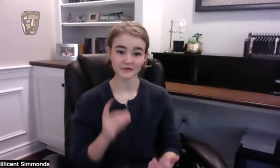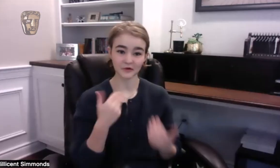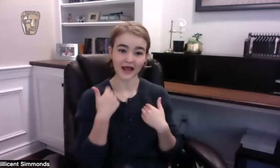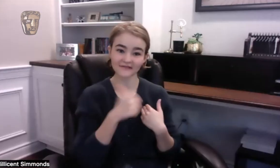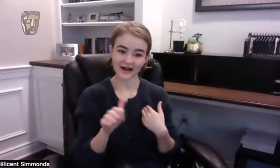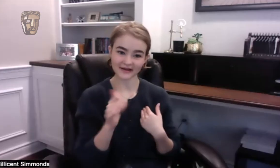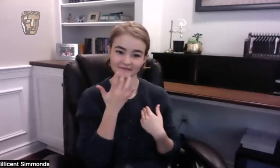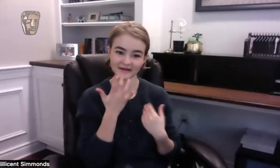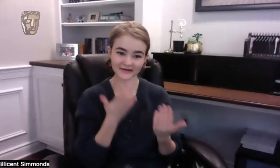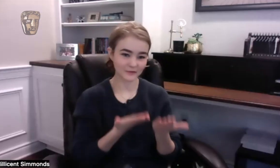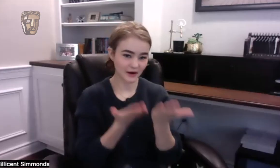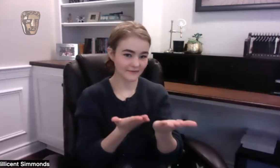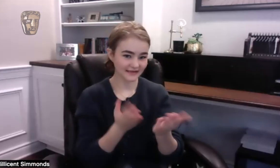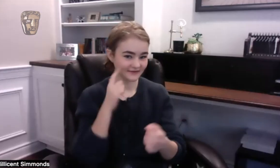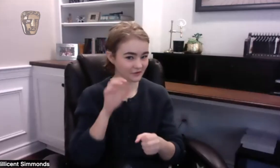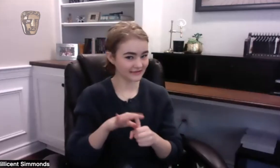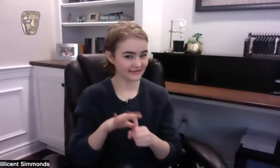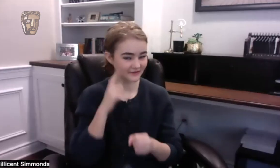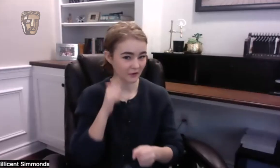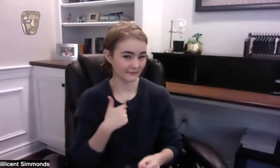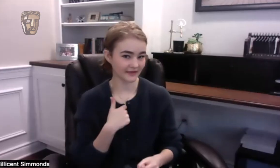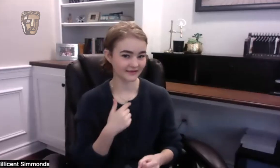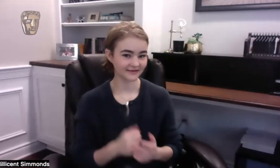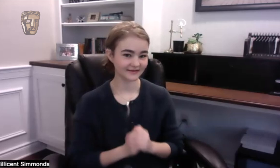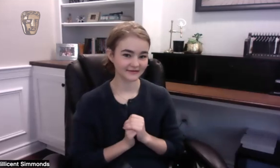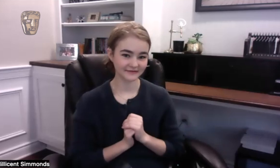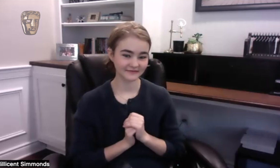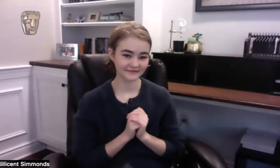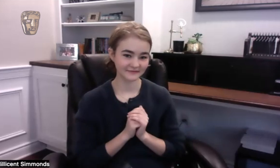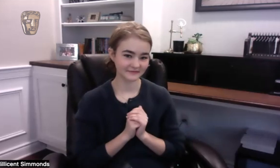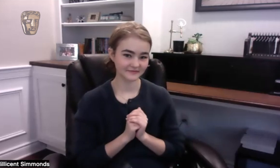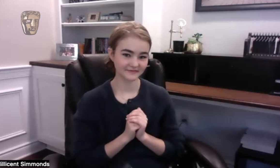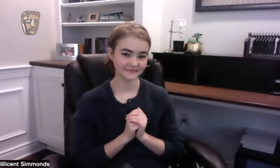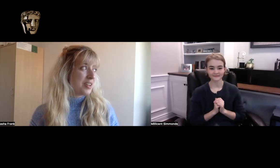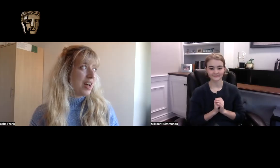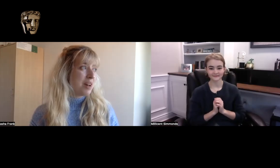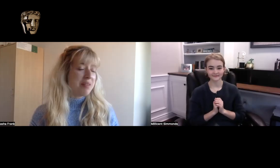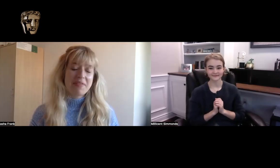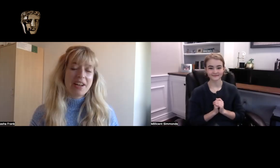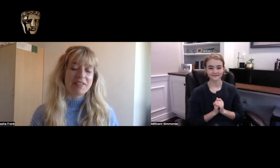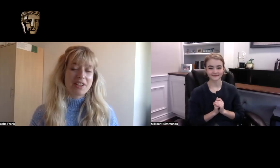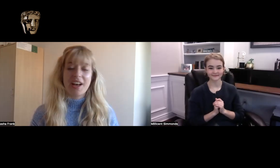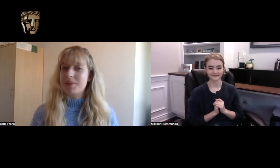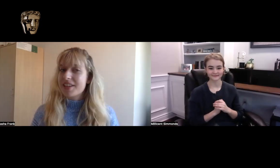Do you have any favourites? Do you have any recommended, like recommendations for me? So I'm a fan of a good herbal tea.